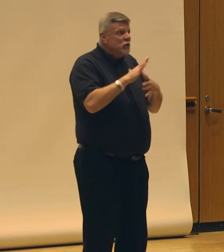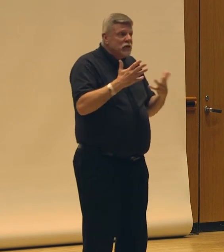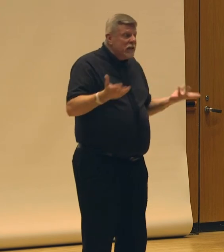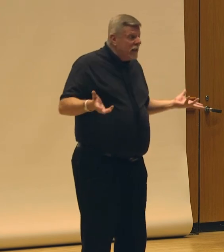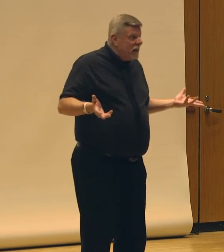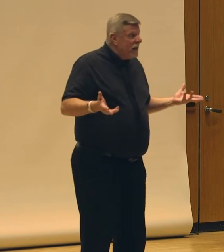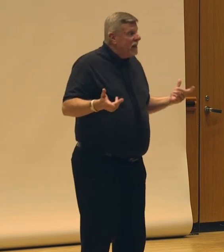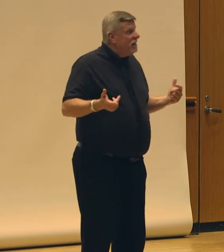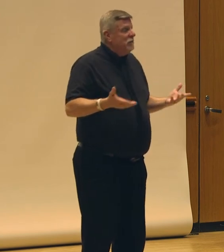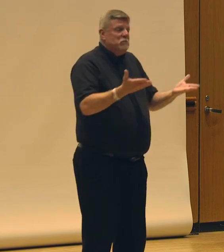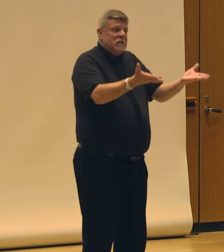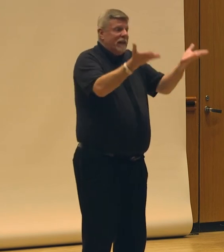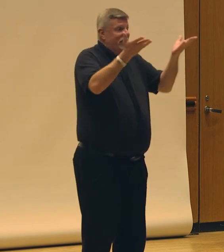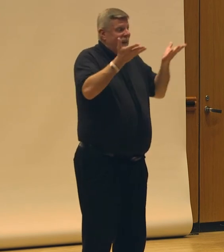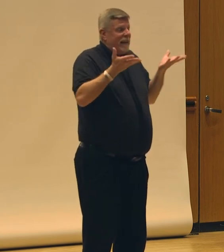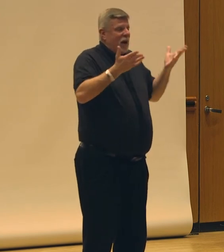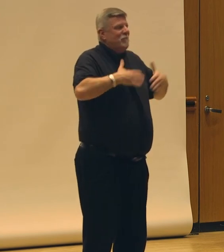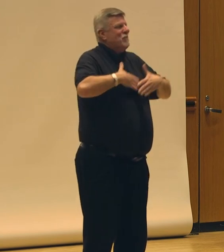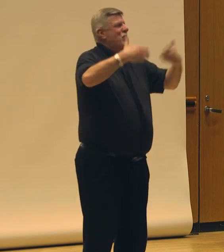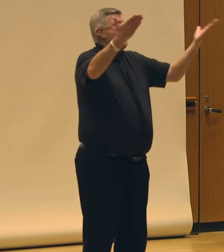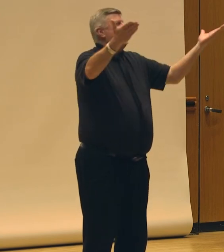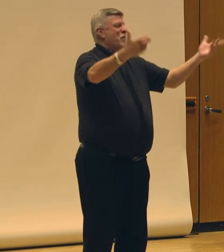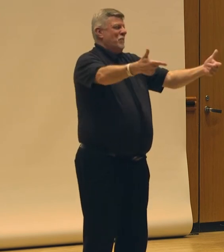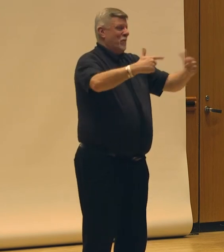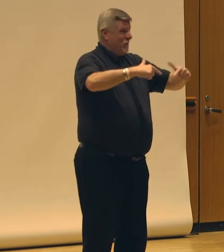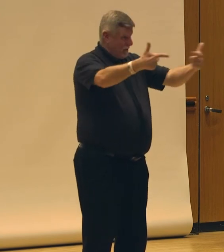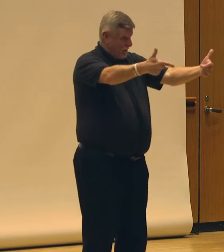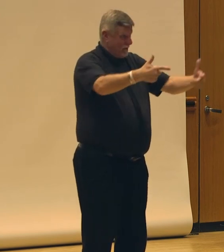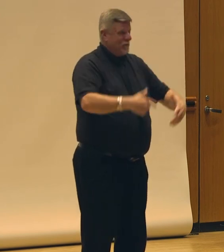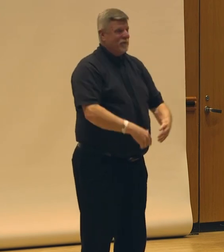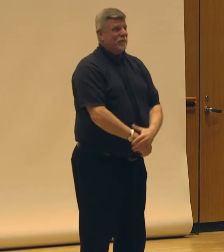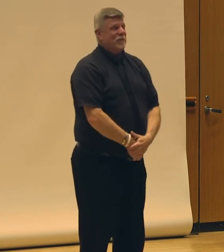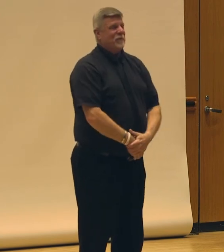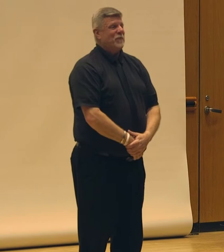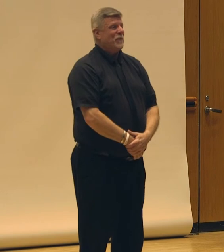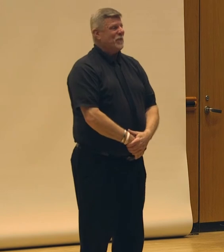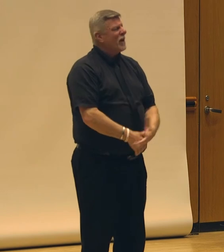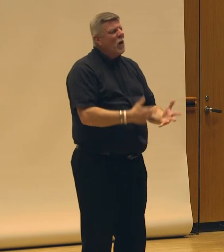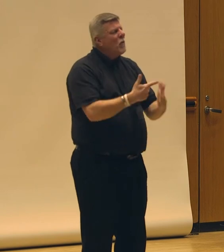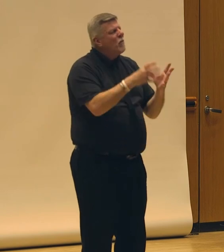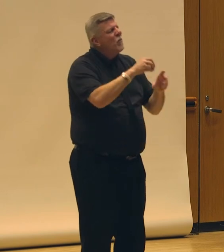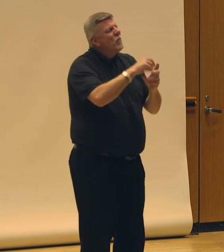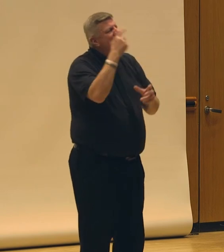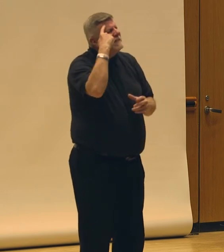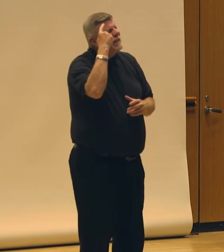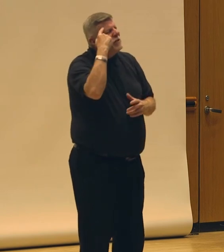bring anything up, I welcome that as well. What's in your minds?